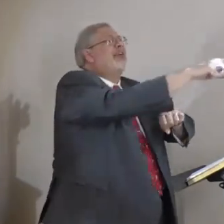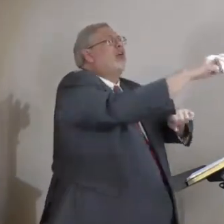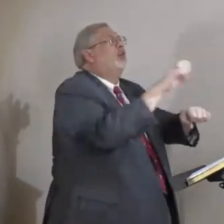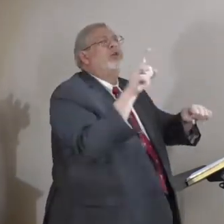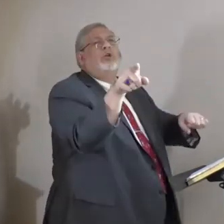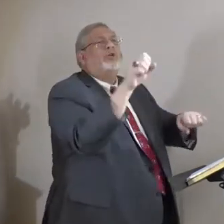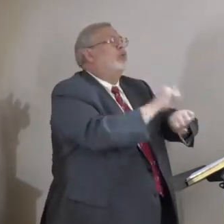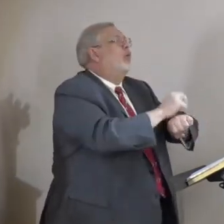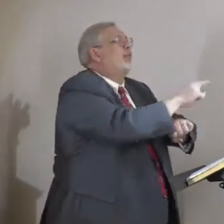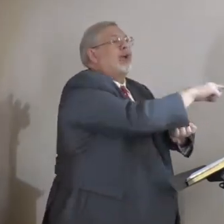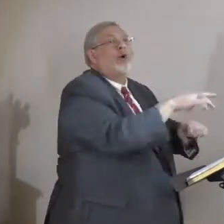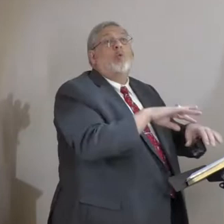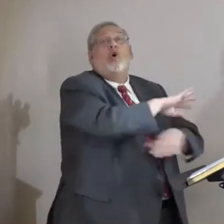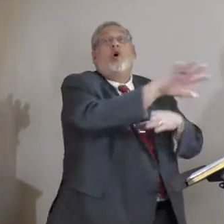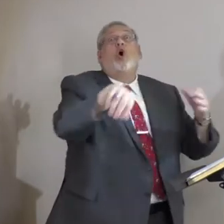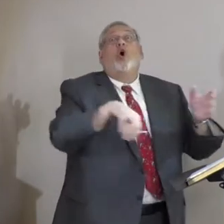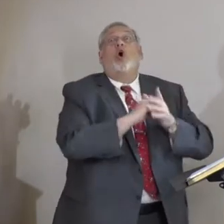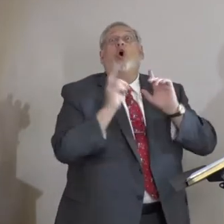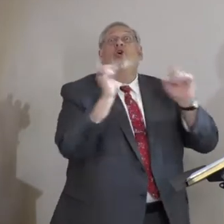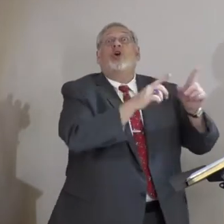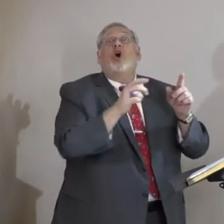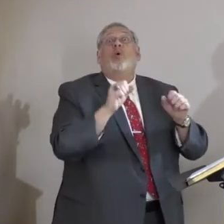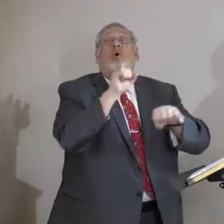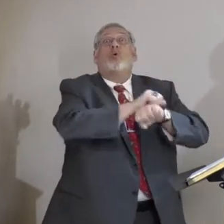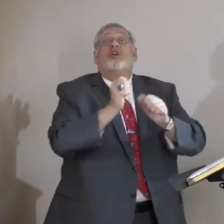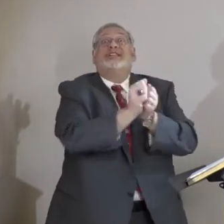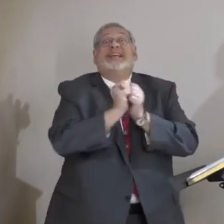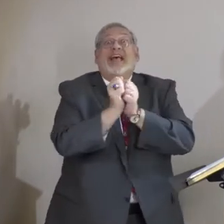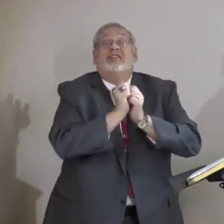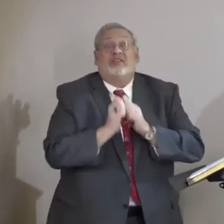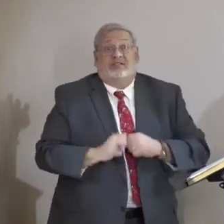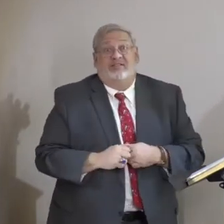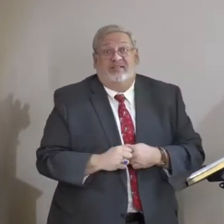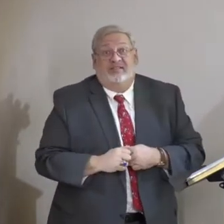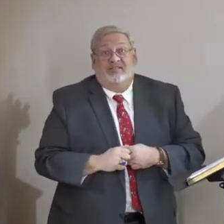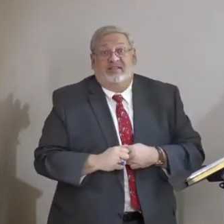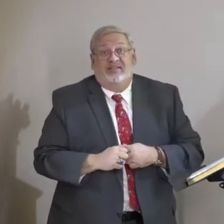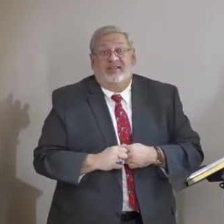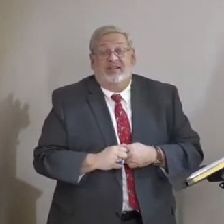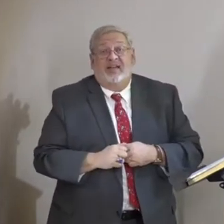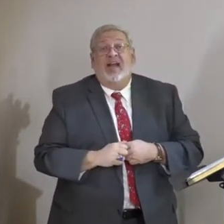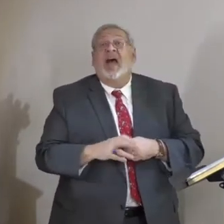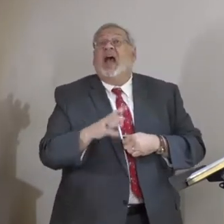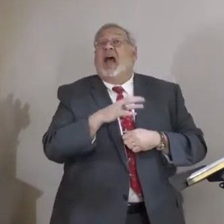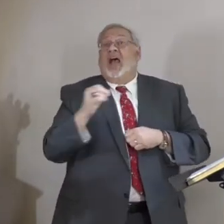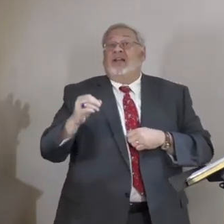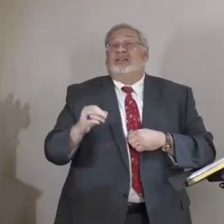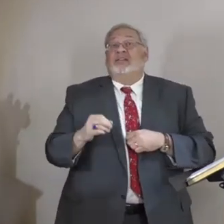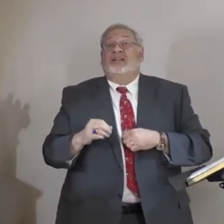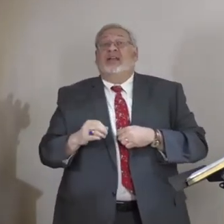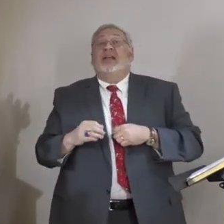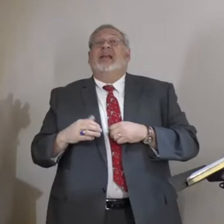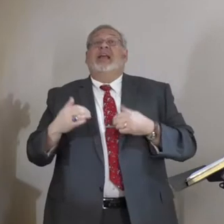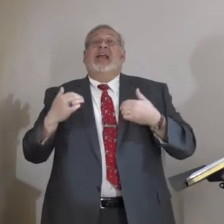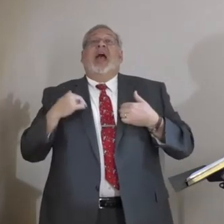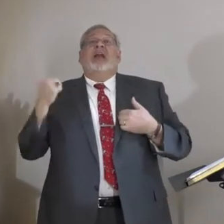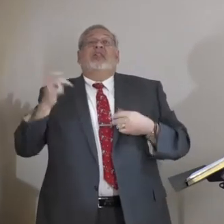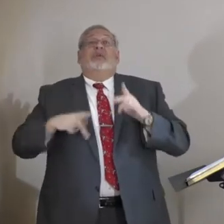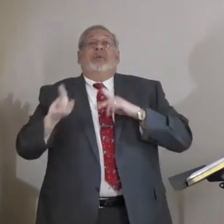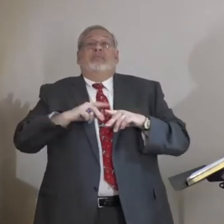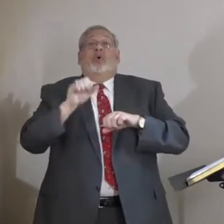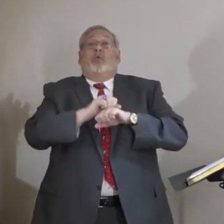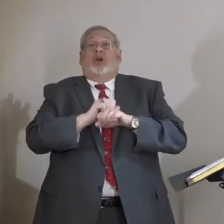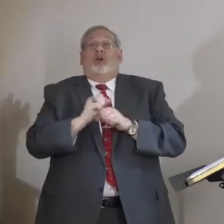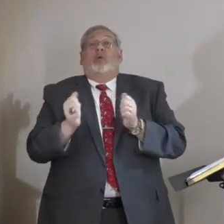you work over there. Let's all go, and let's work together. And, you know, he also got the other people together to work on the